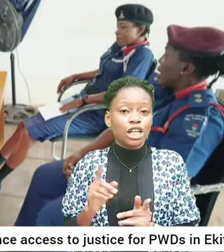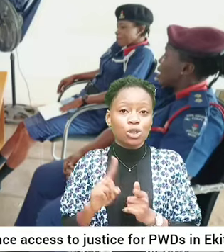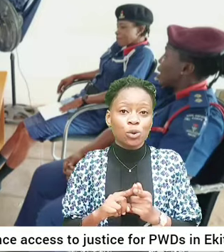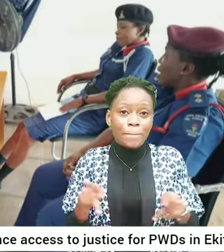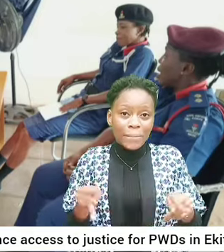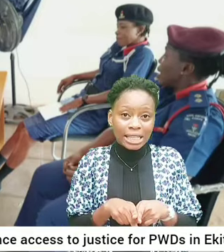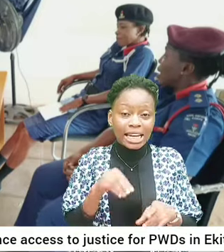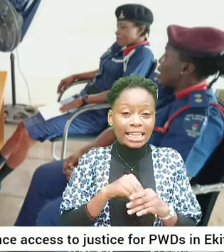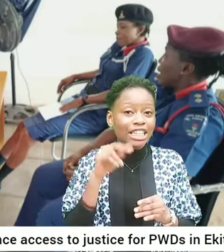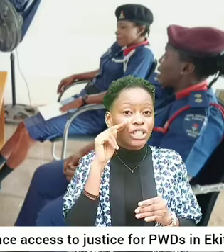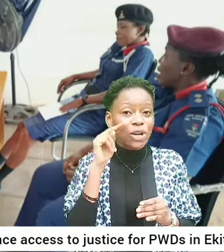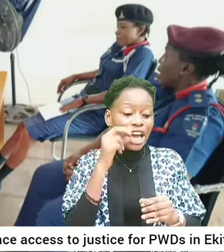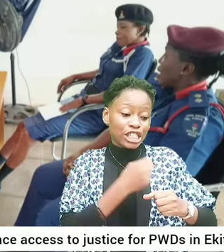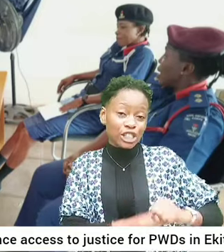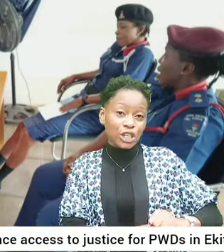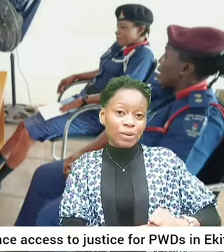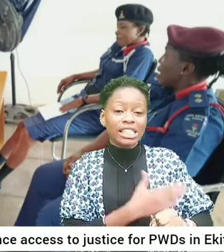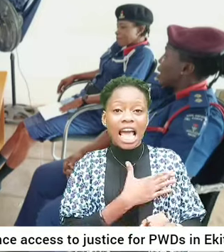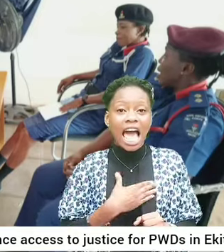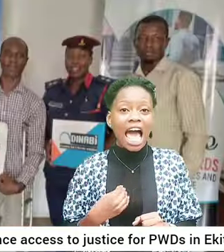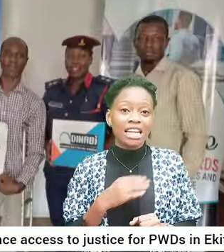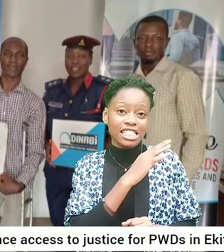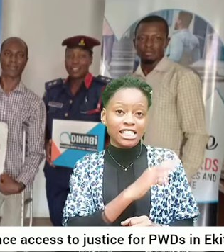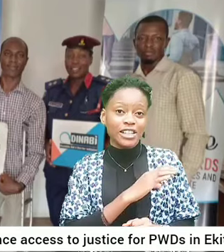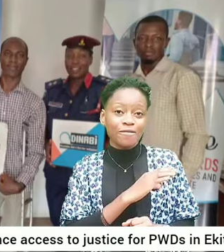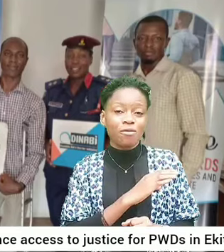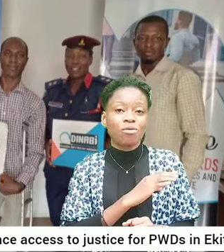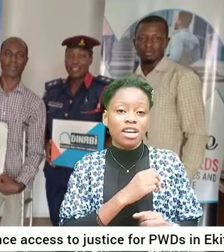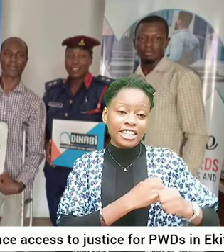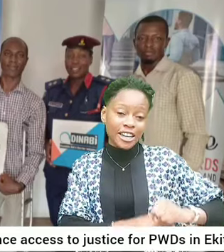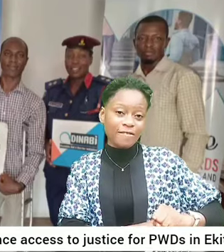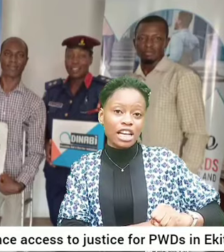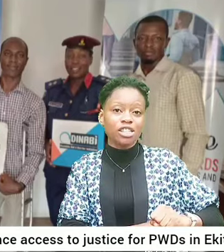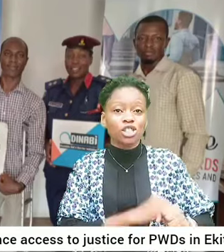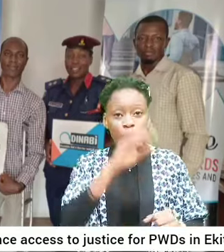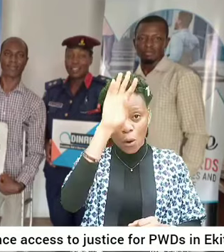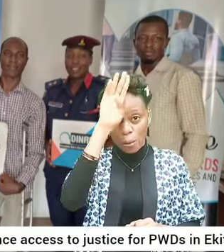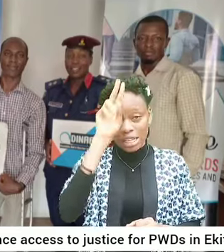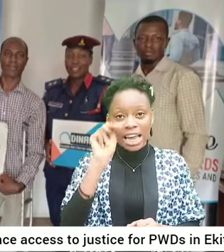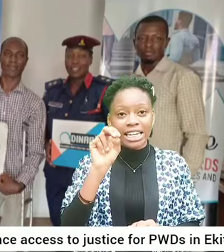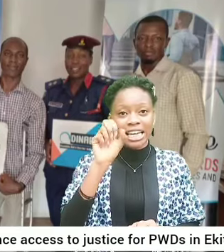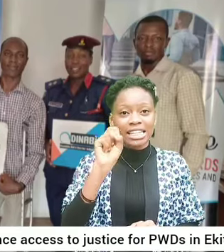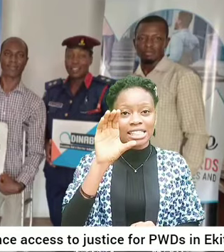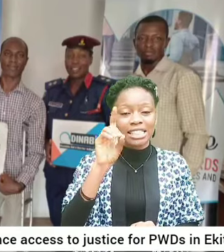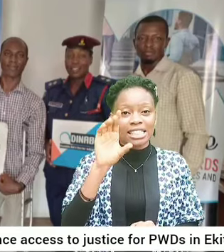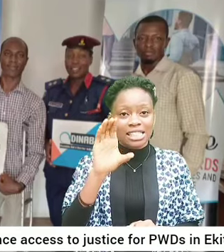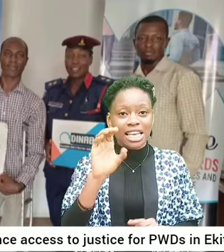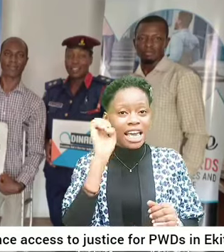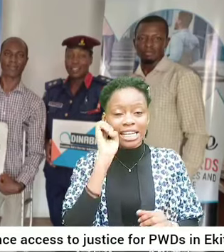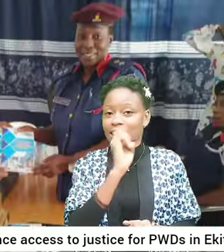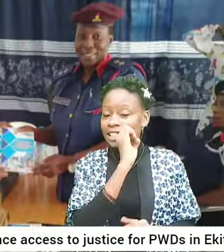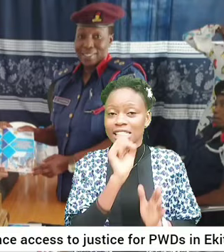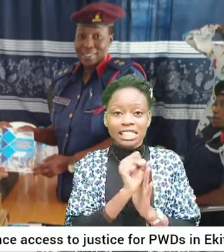nigeria security and civil defense cops nncdc equity state command to